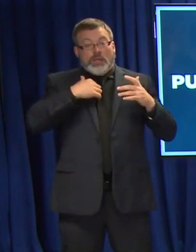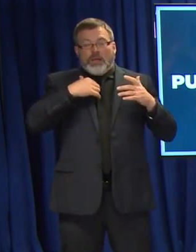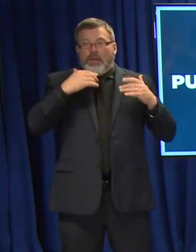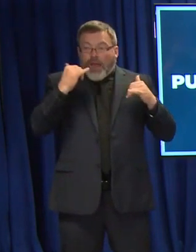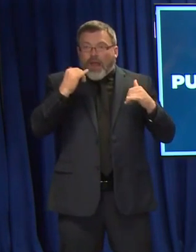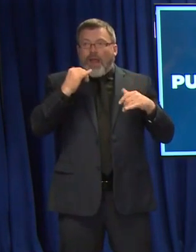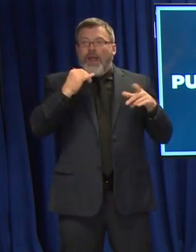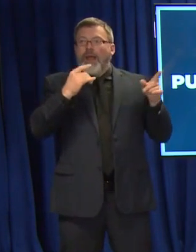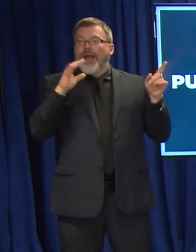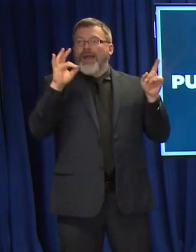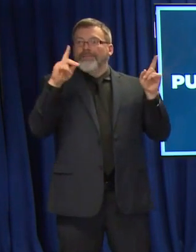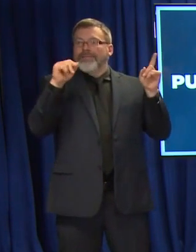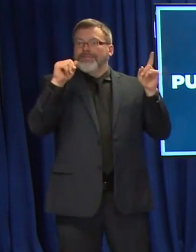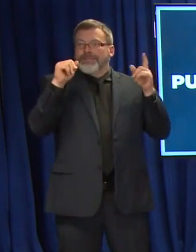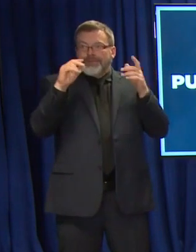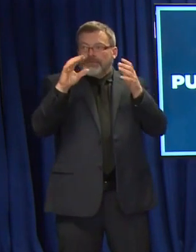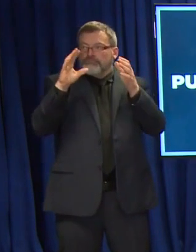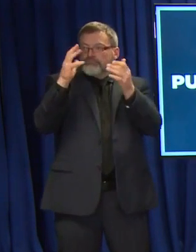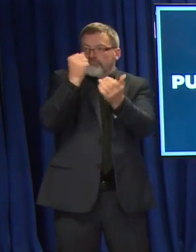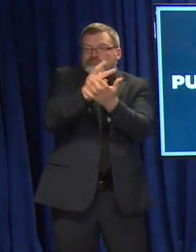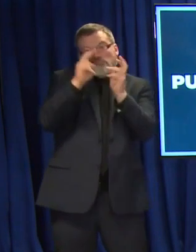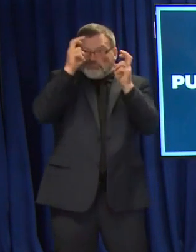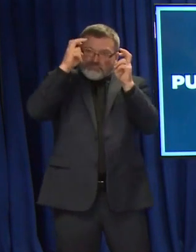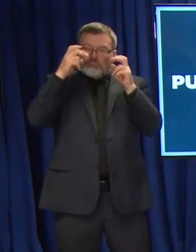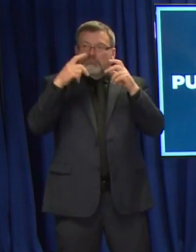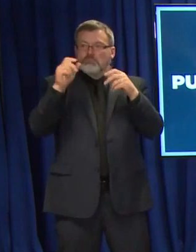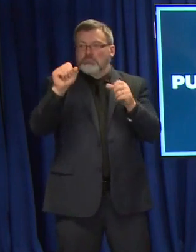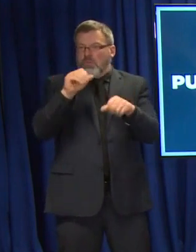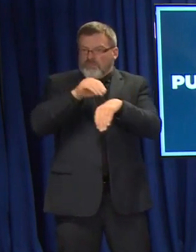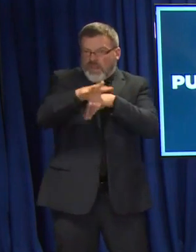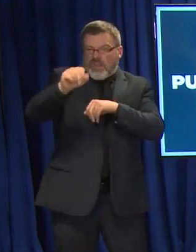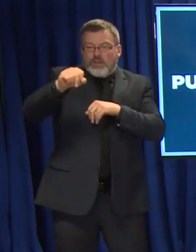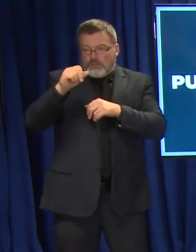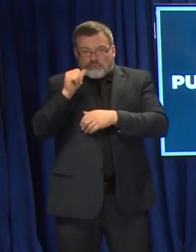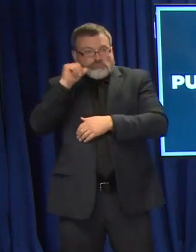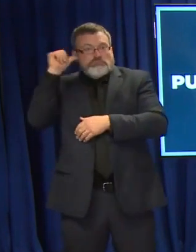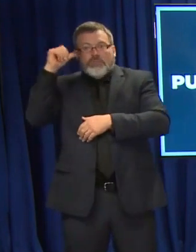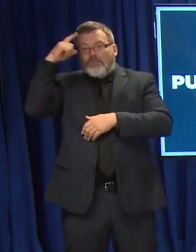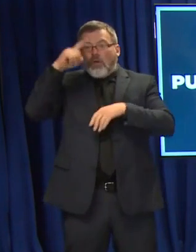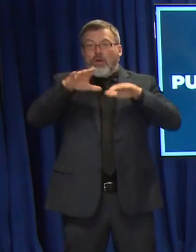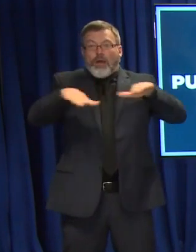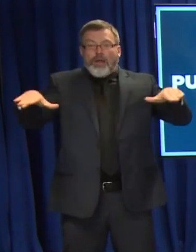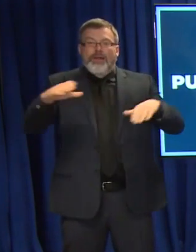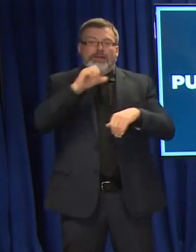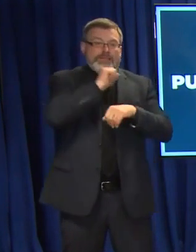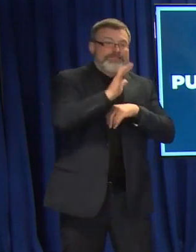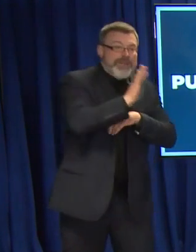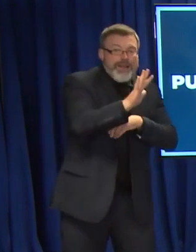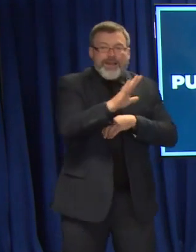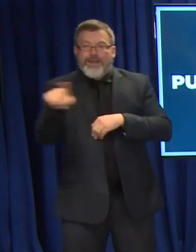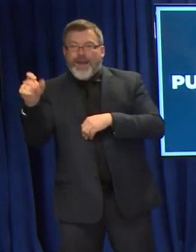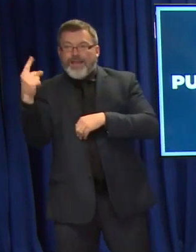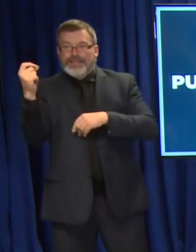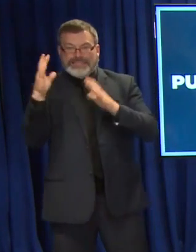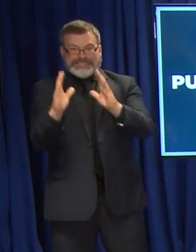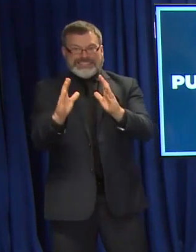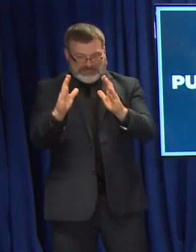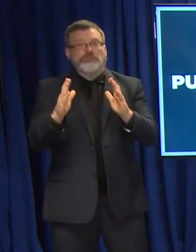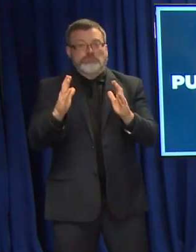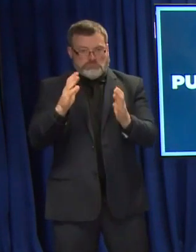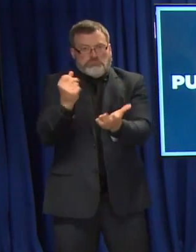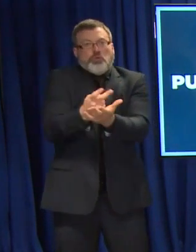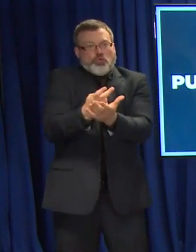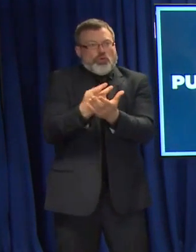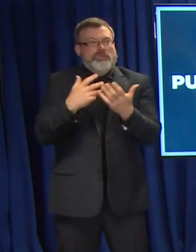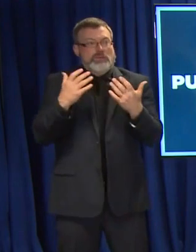5 to 11 years old. Many of you may be aware that the FDA's science advisory committee voted yesterday to